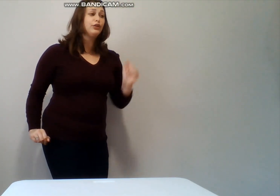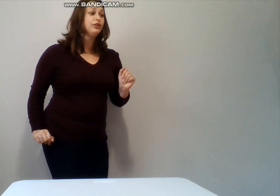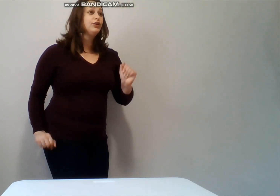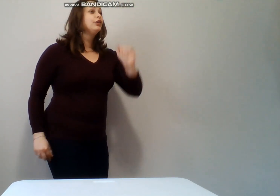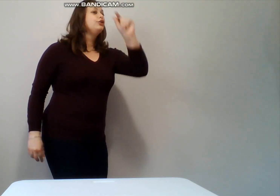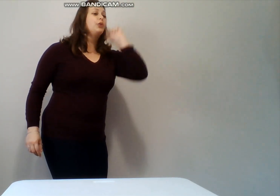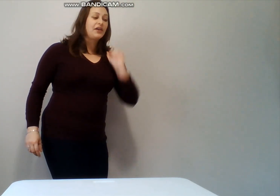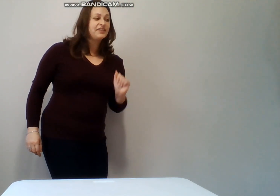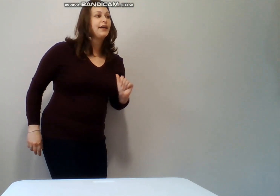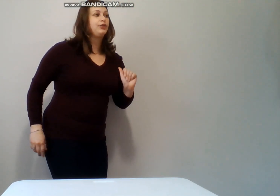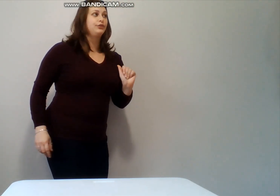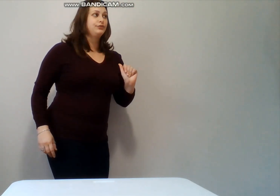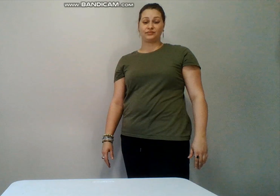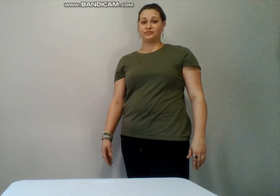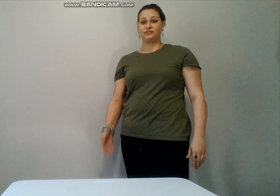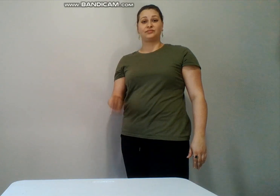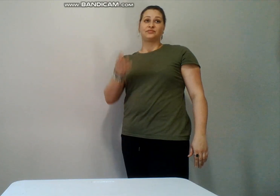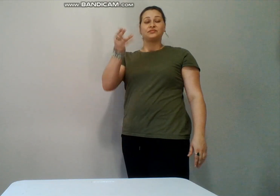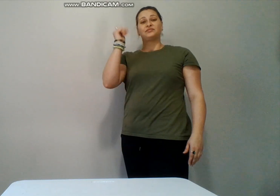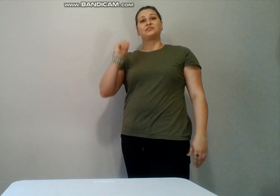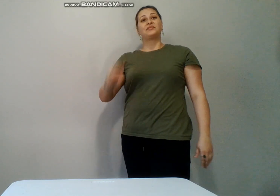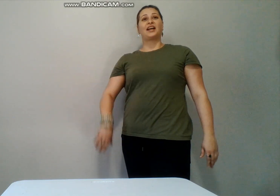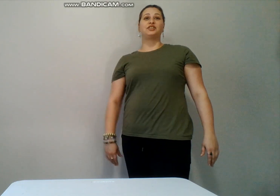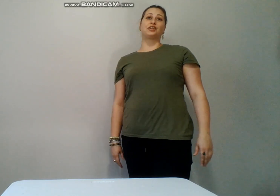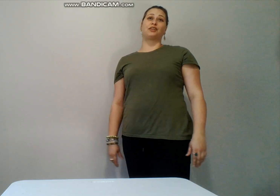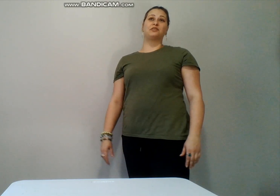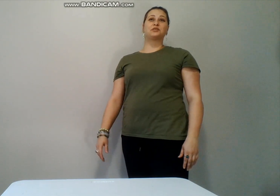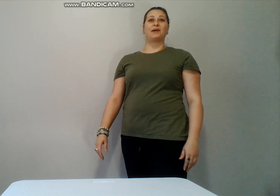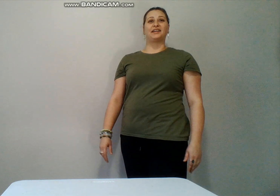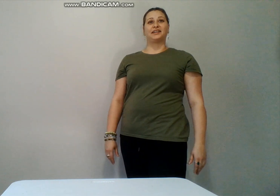you are the devil and you're close-minded